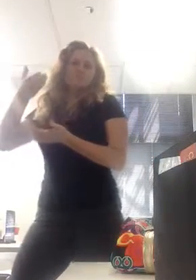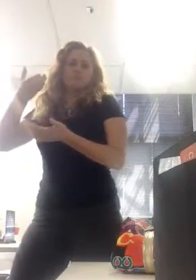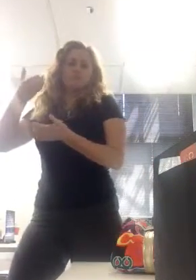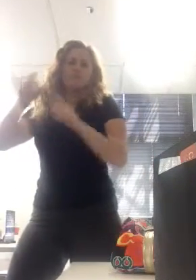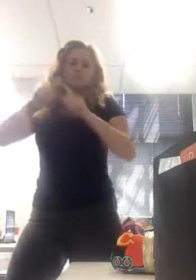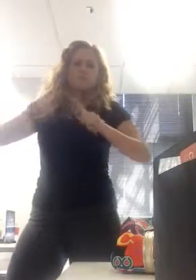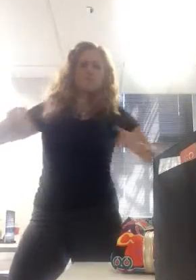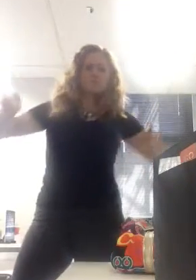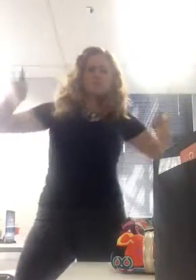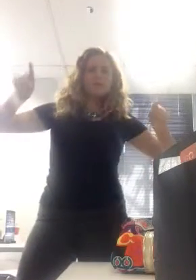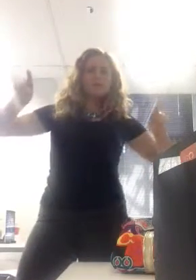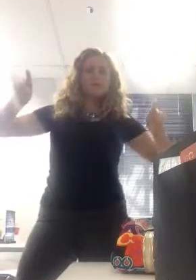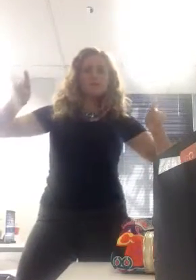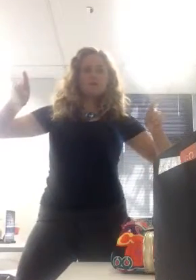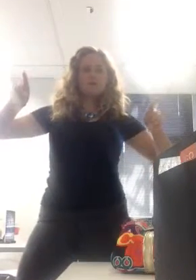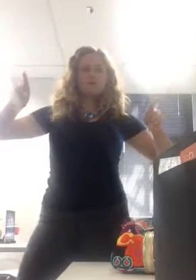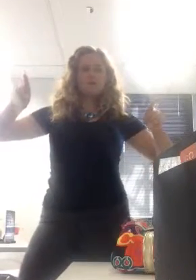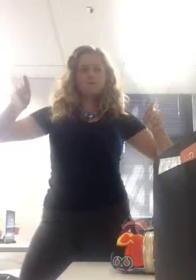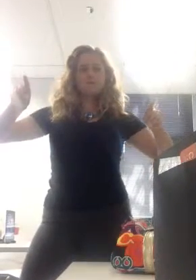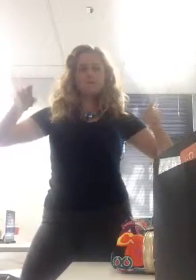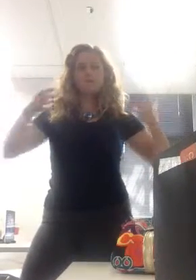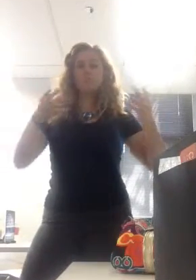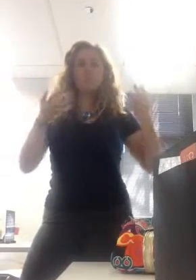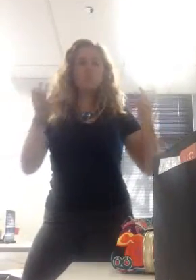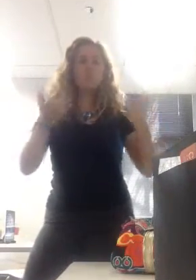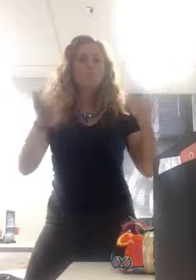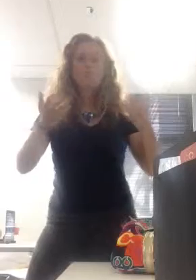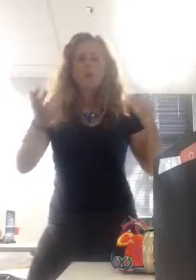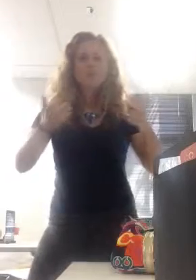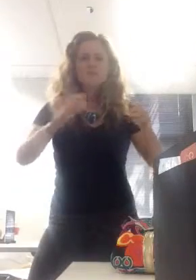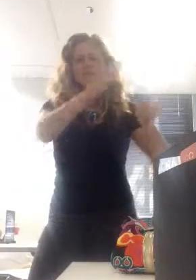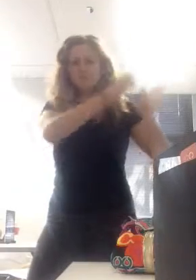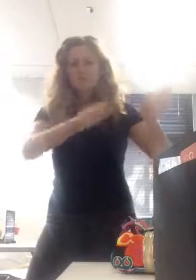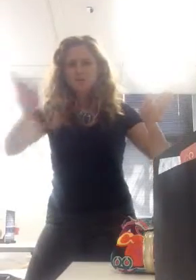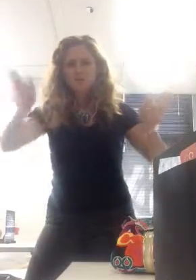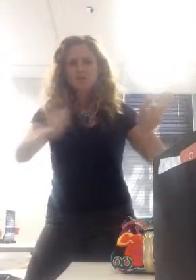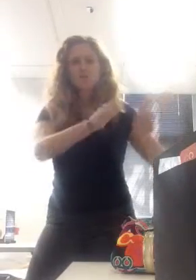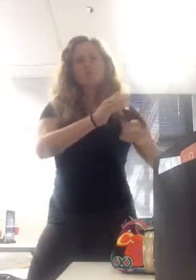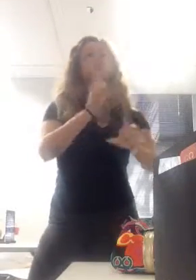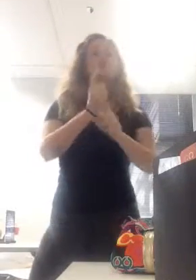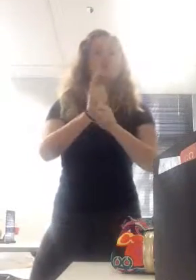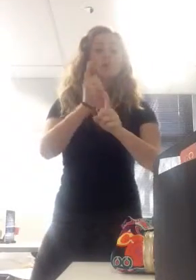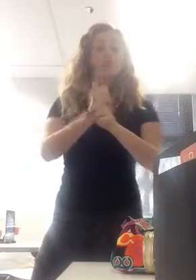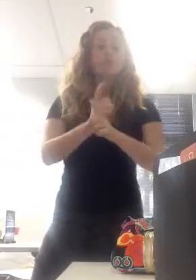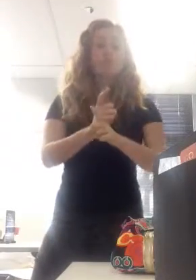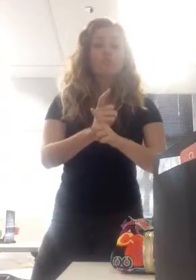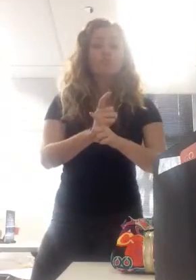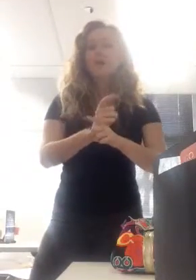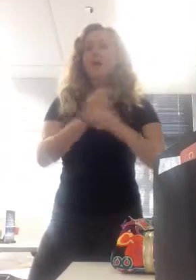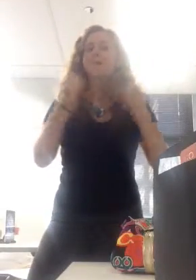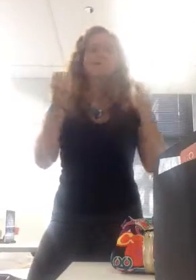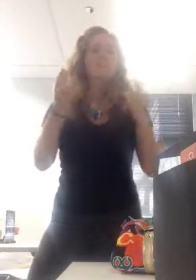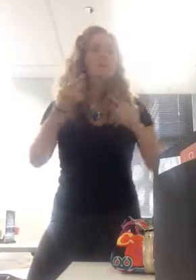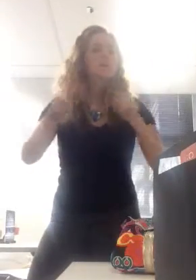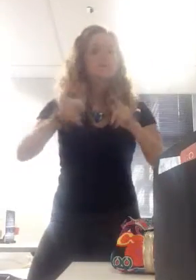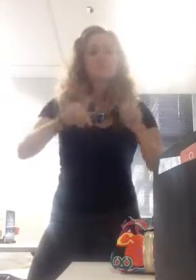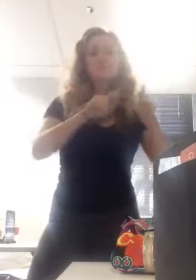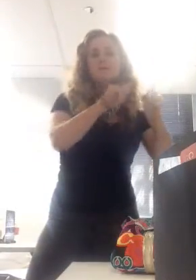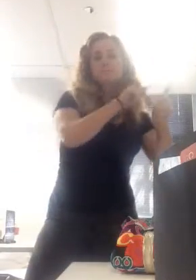Let's now go. What would it in the same order of a country that has something to do? Okay, so I want you to think way